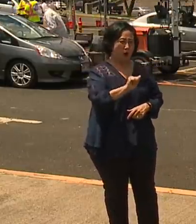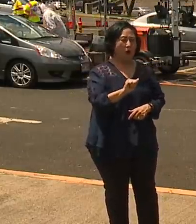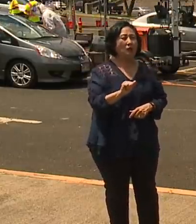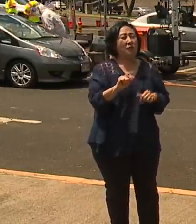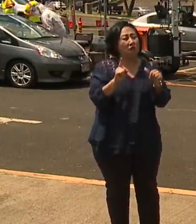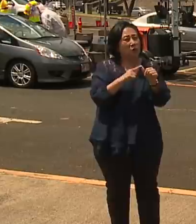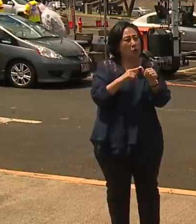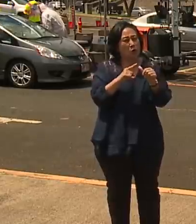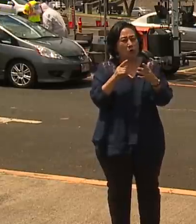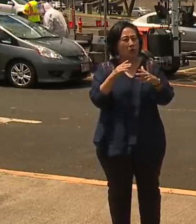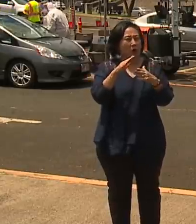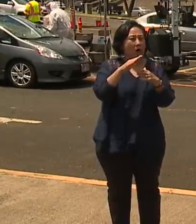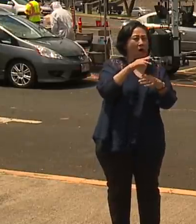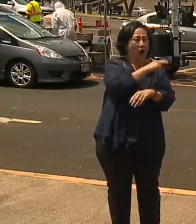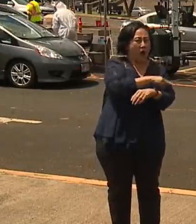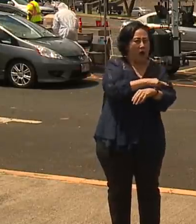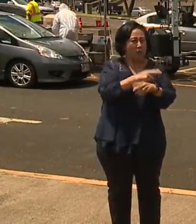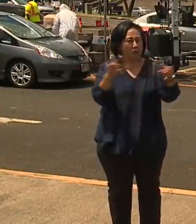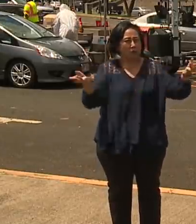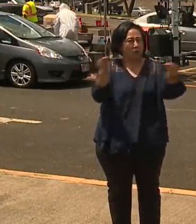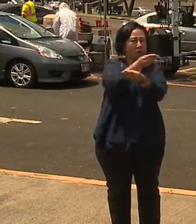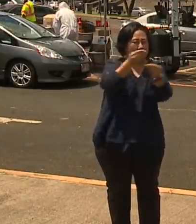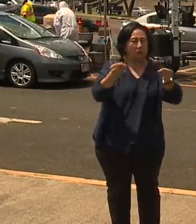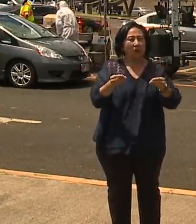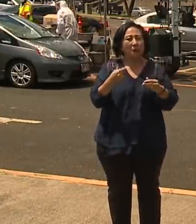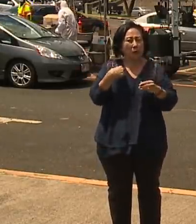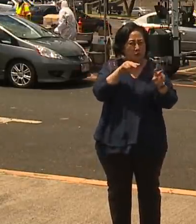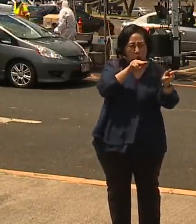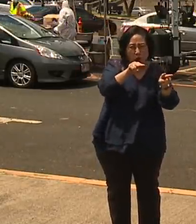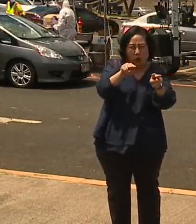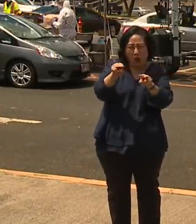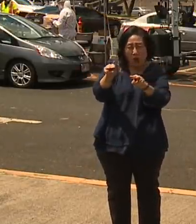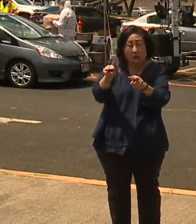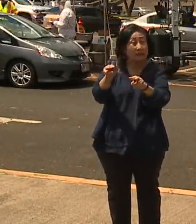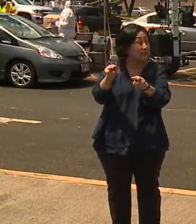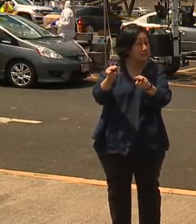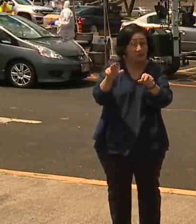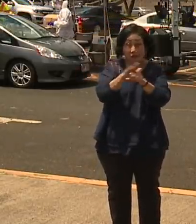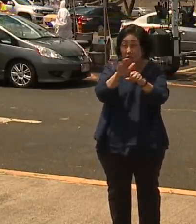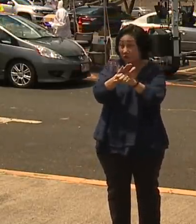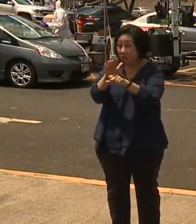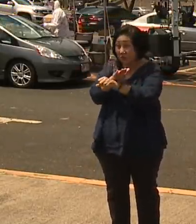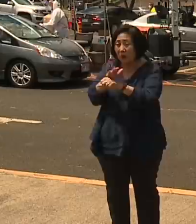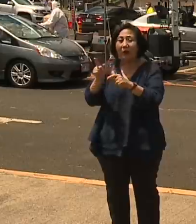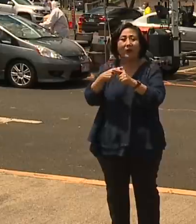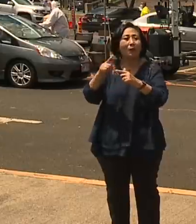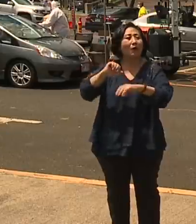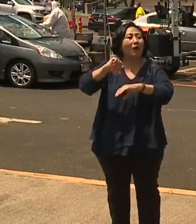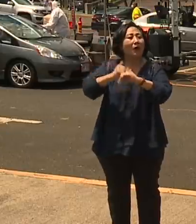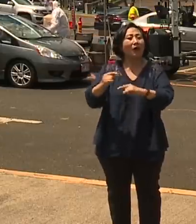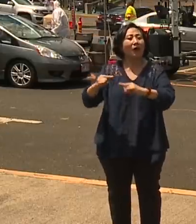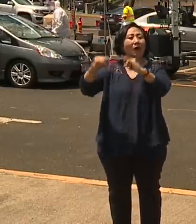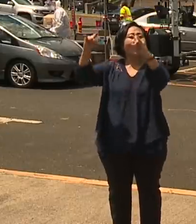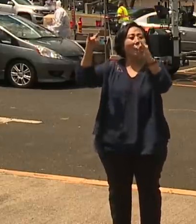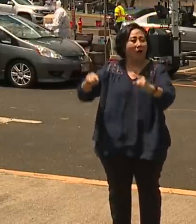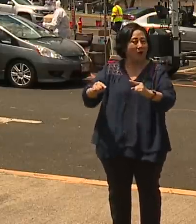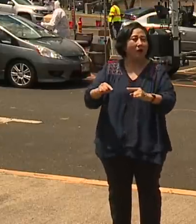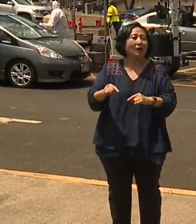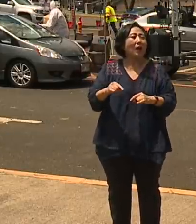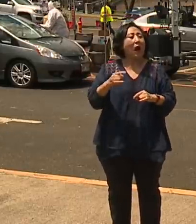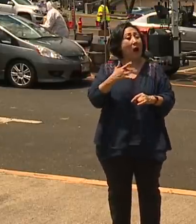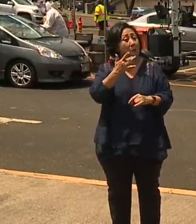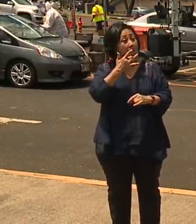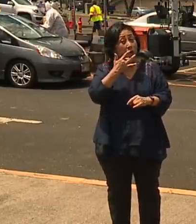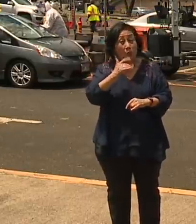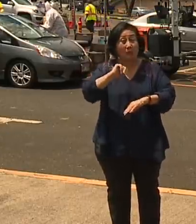but we should keep an eye on do we need to put a hospital outside of a hospital. And I would prefer to have it somewhere where it's covered,